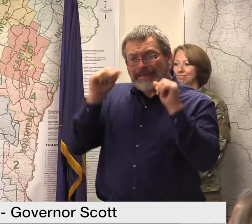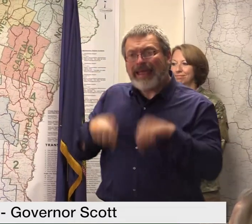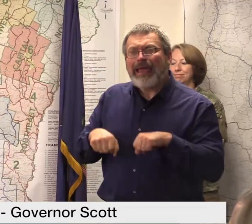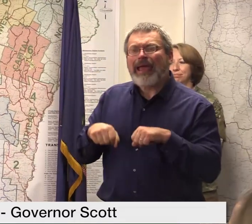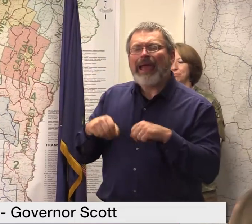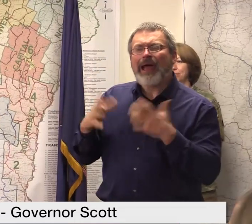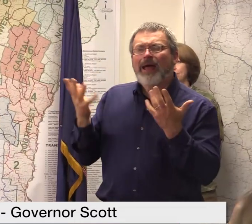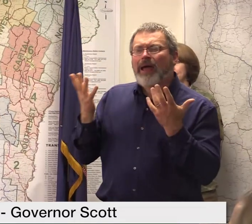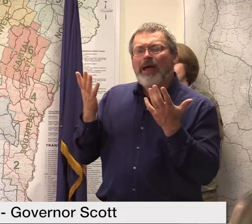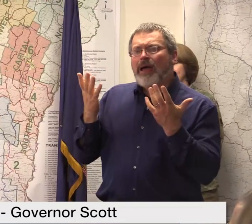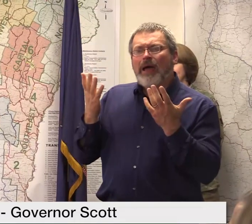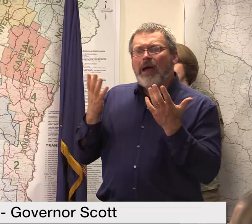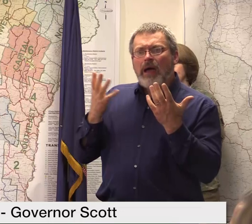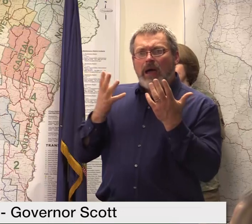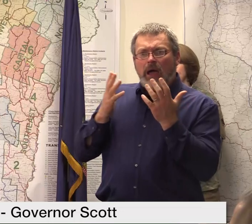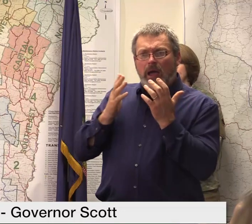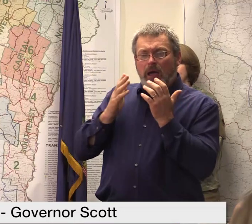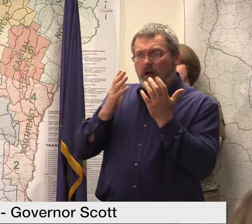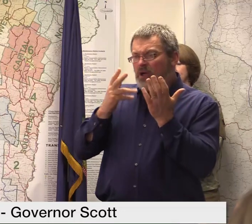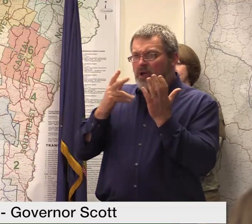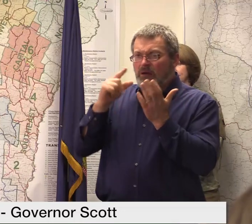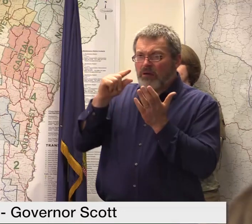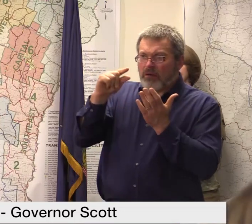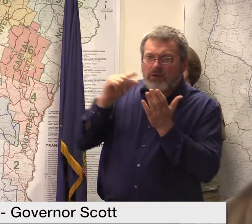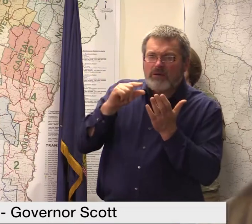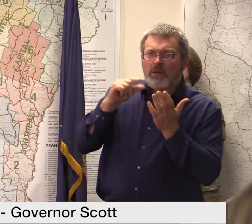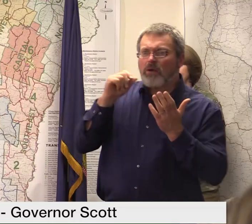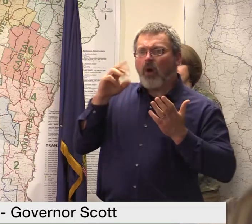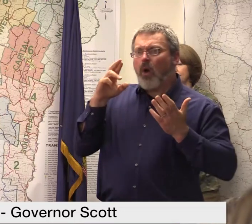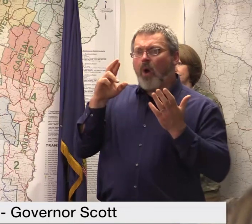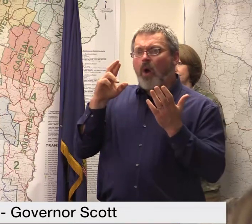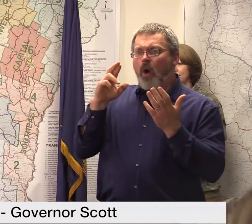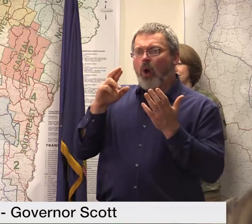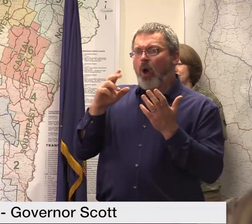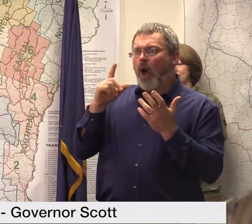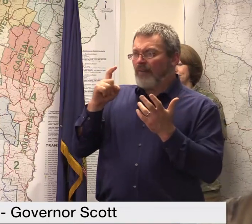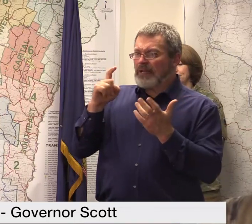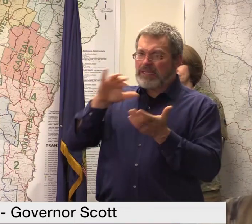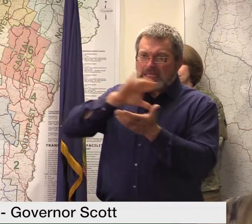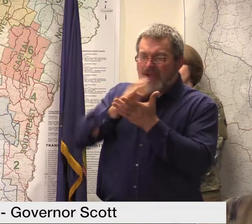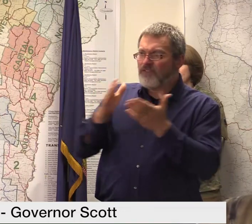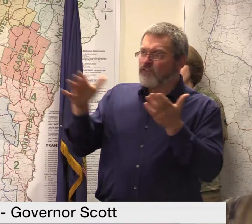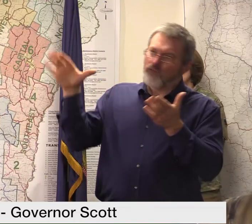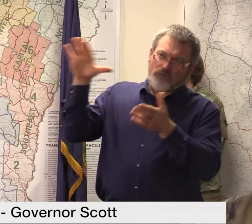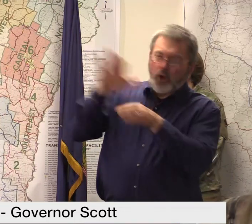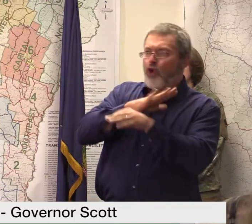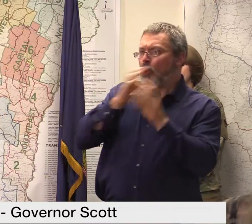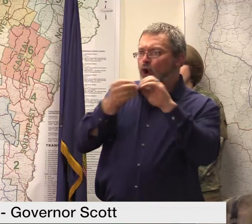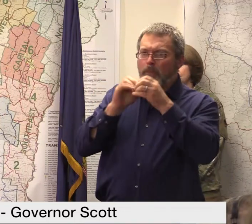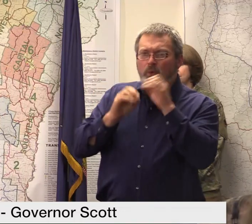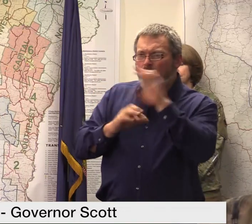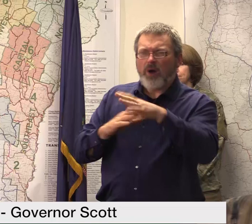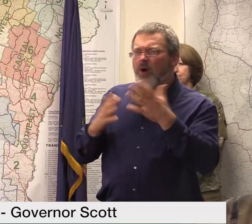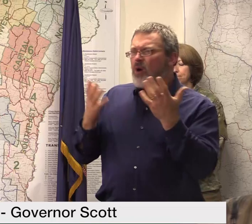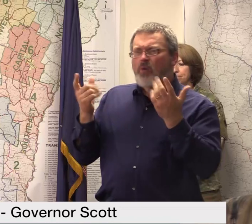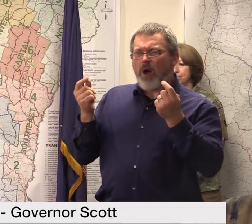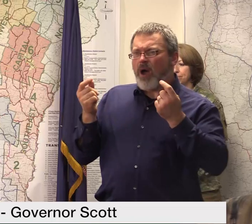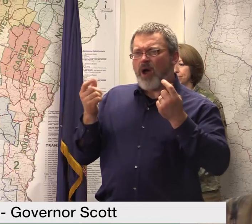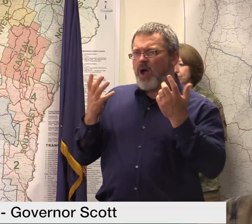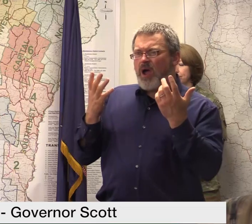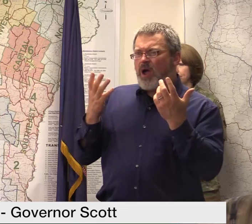talk about this a little bit more but it really is a very complicated formula and some of it has to do with